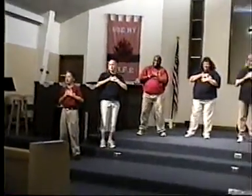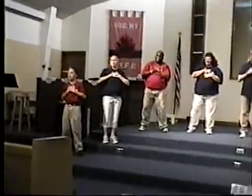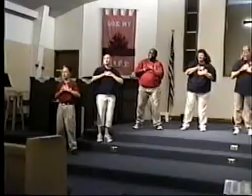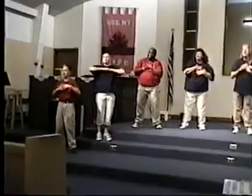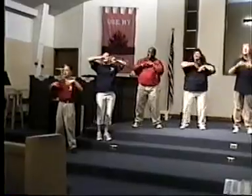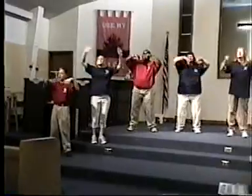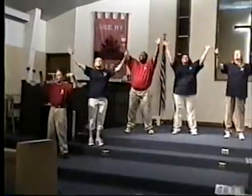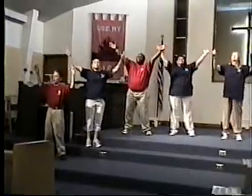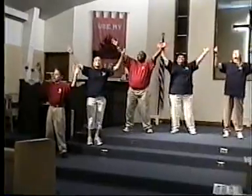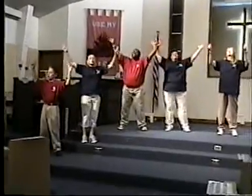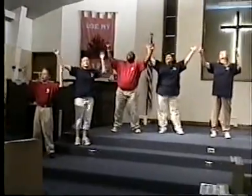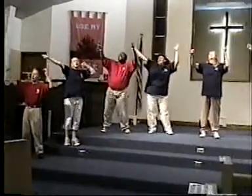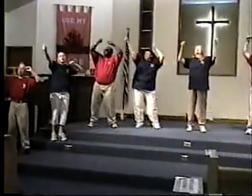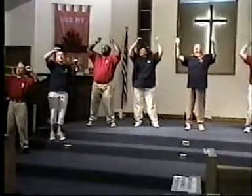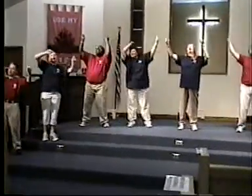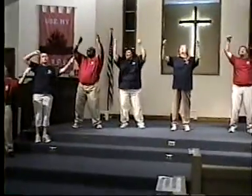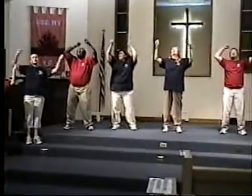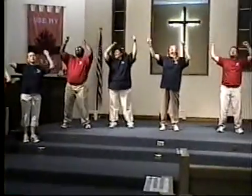Hallelujah,